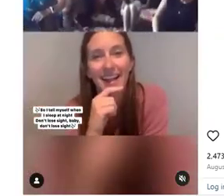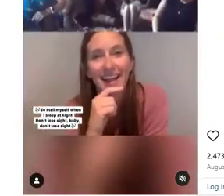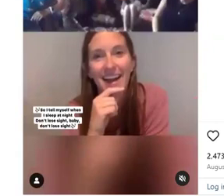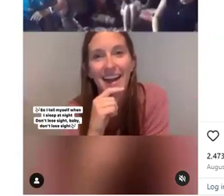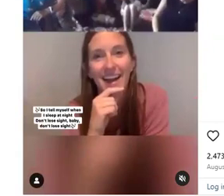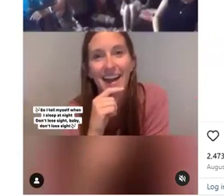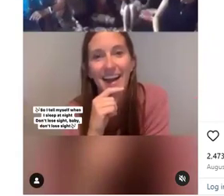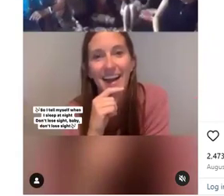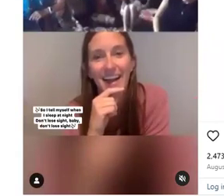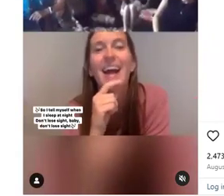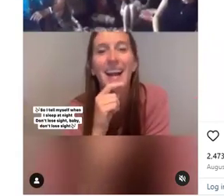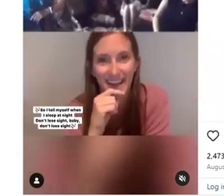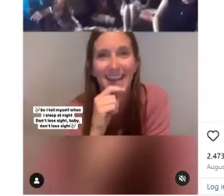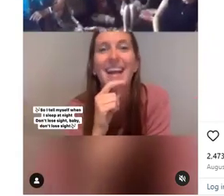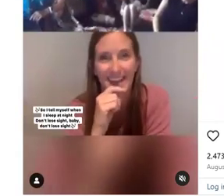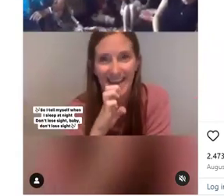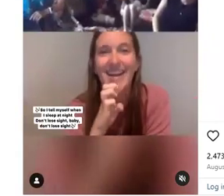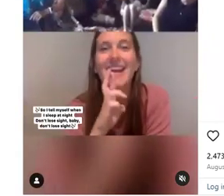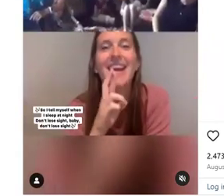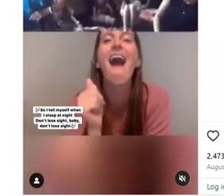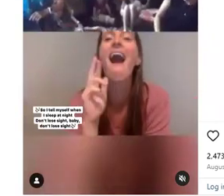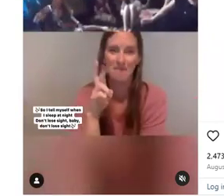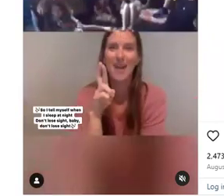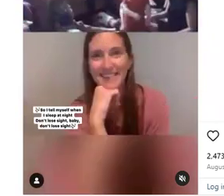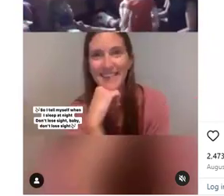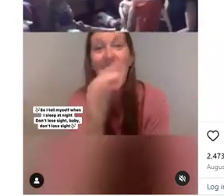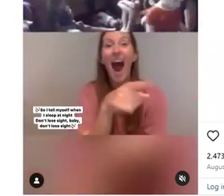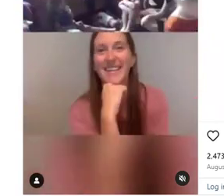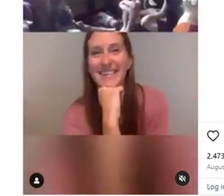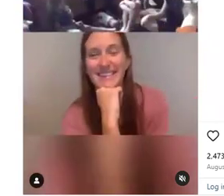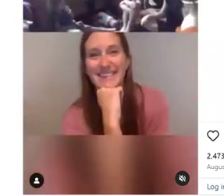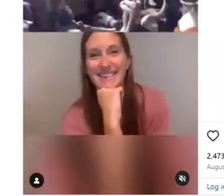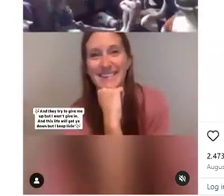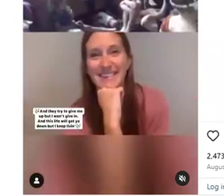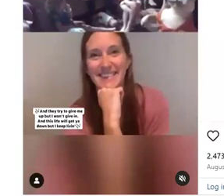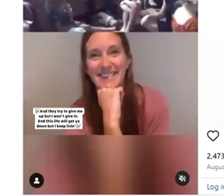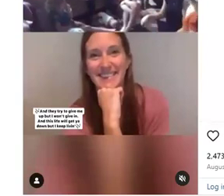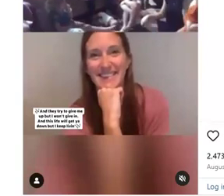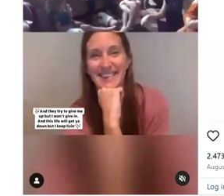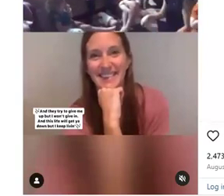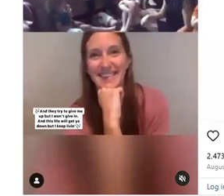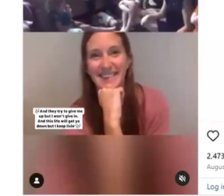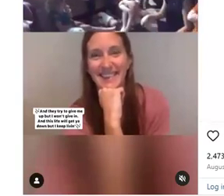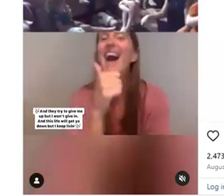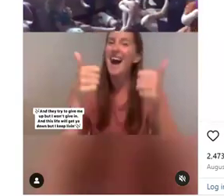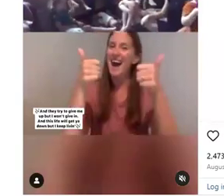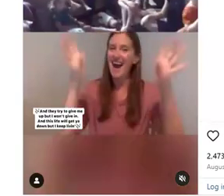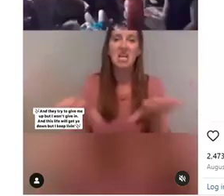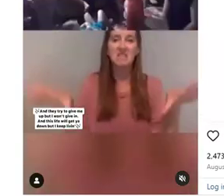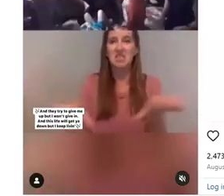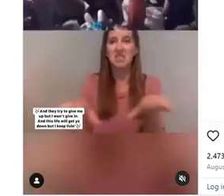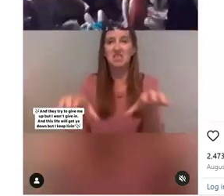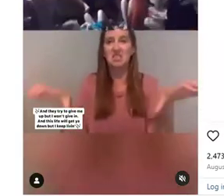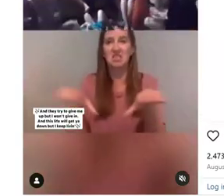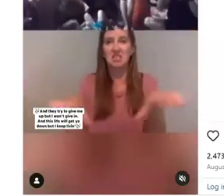And the family, the, the, uh, the Pax family has all of their family members in a, in their living room, um, learning sign language from